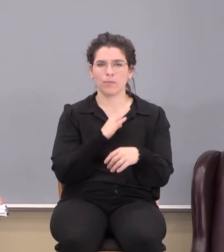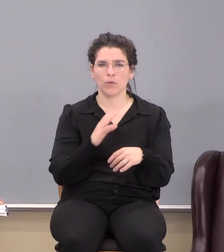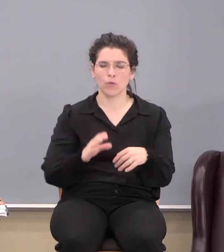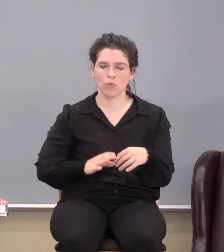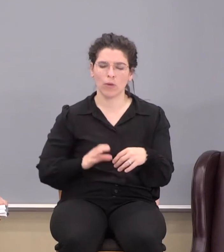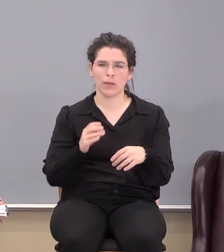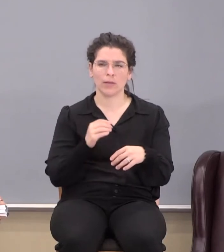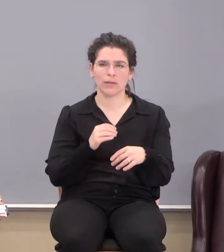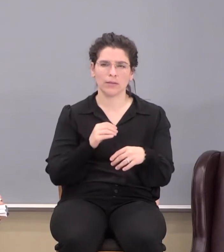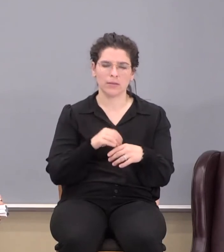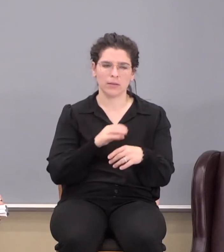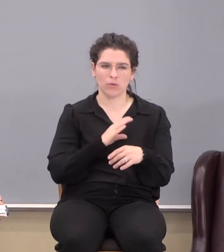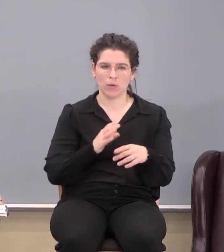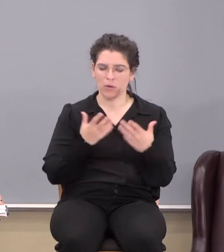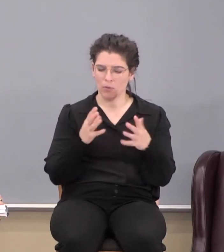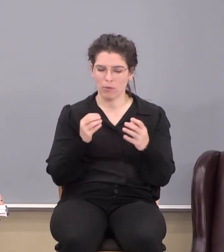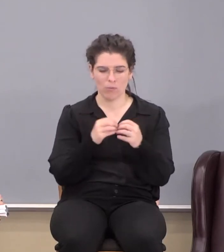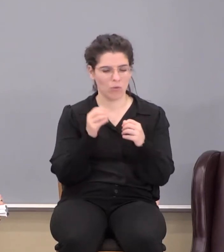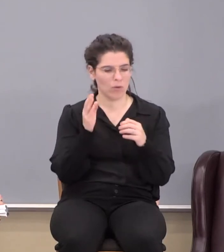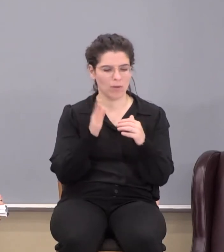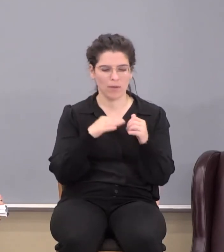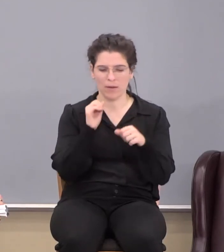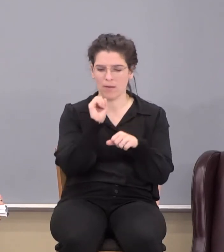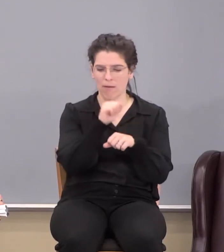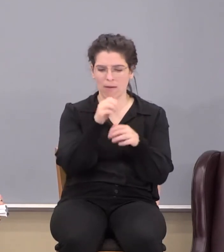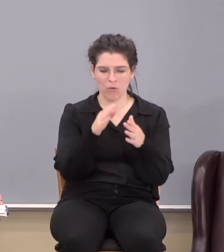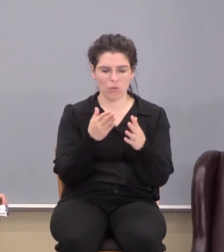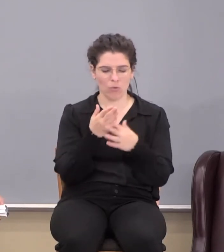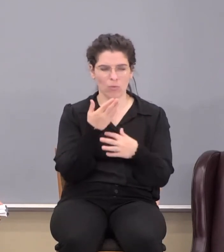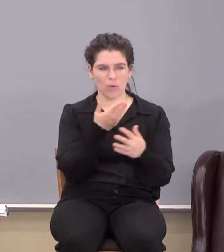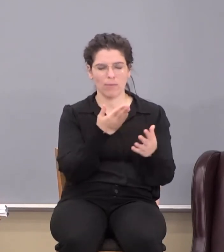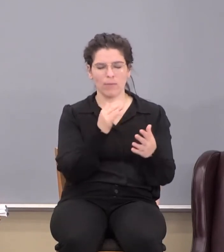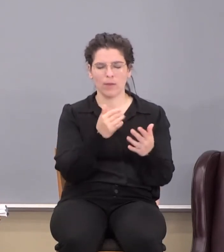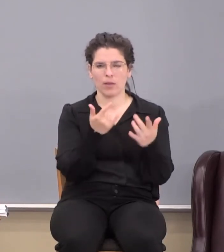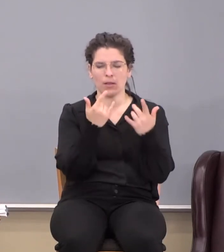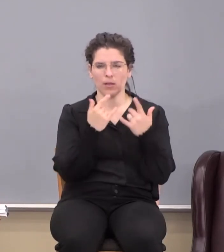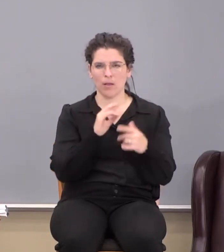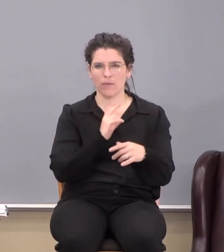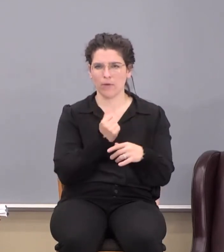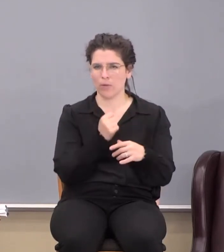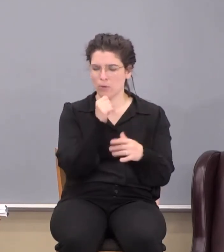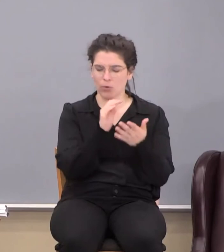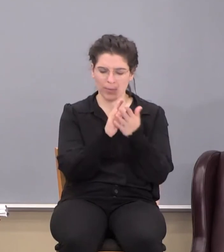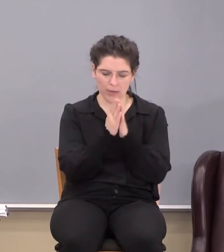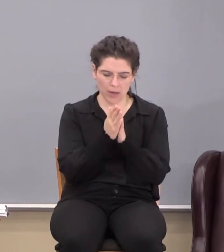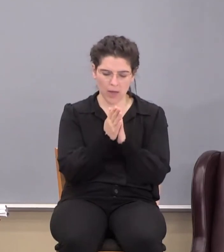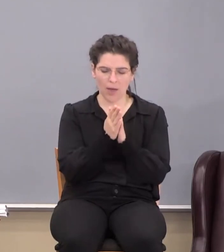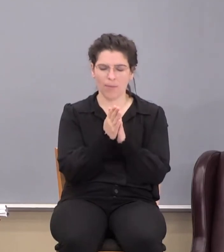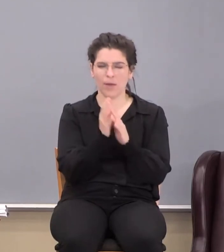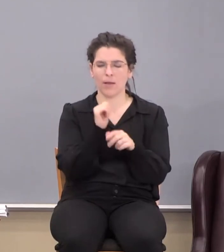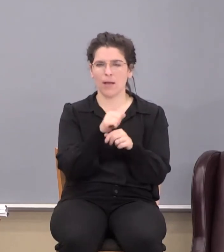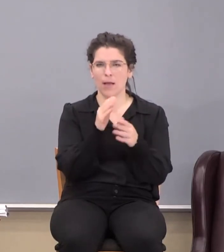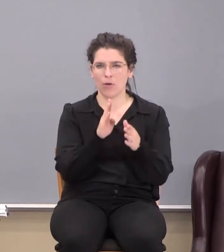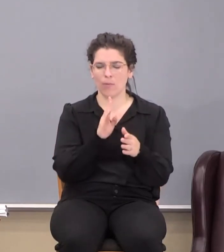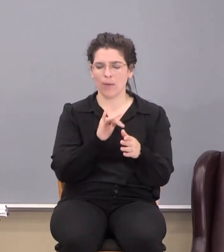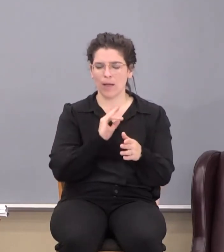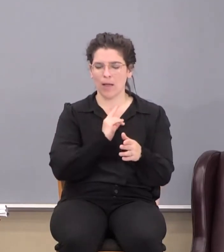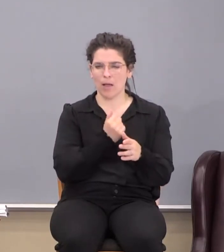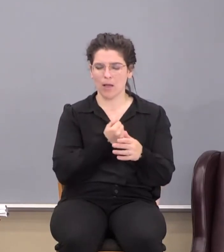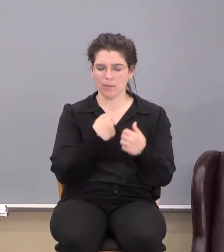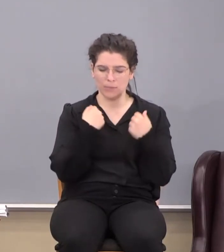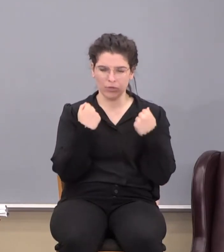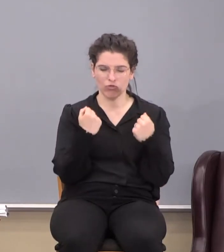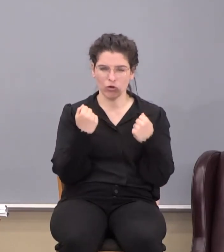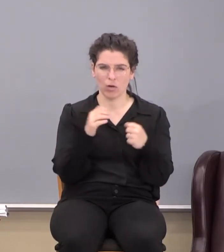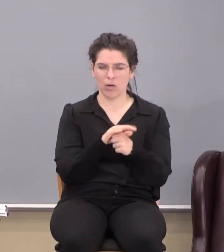In Christ, we're already more than conquerors through him that loved us. We're not, we don't become a conqueror by us being strong